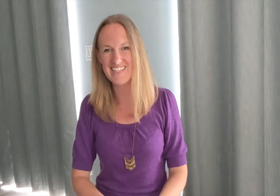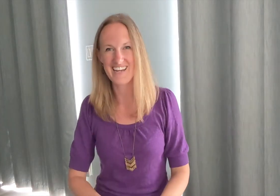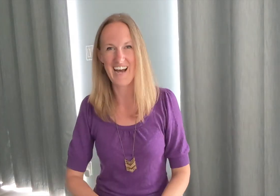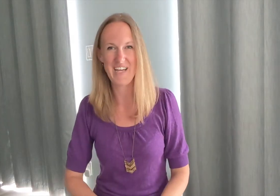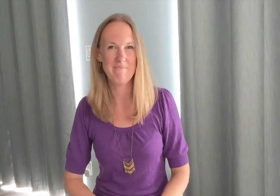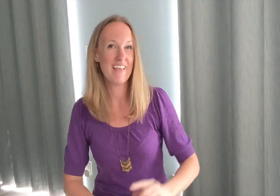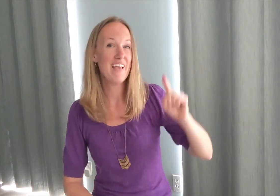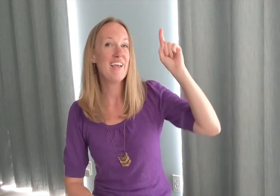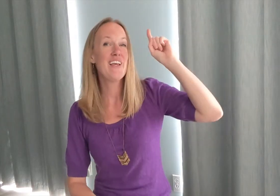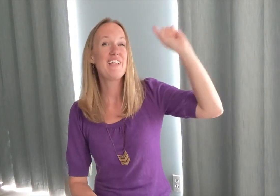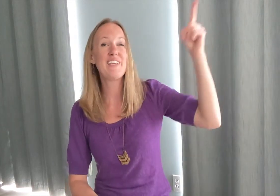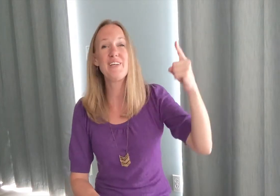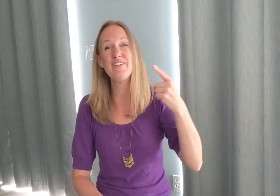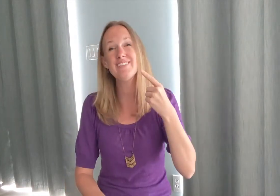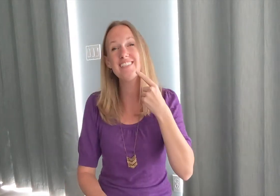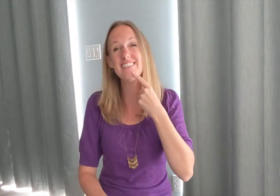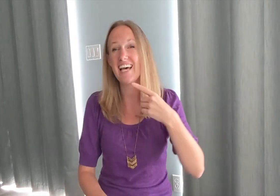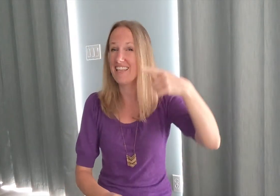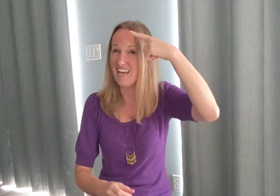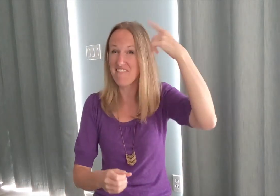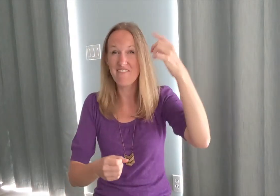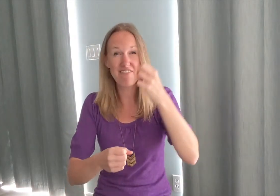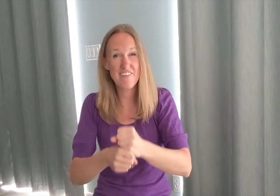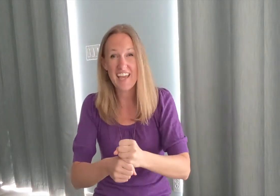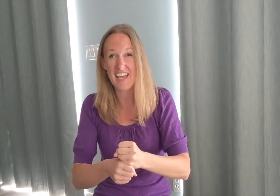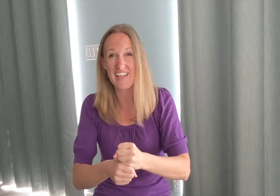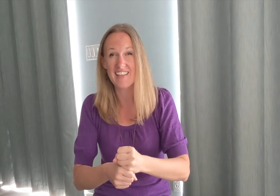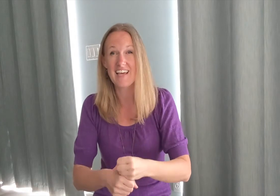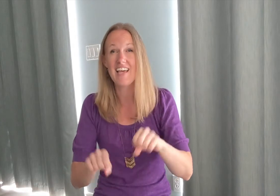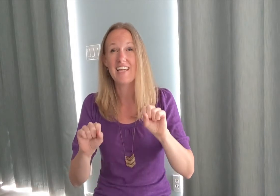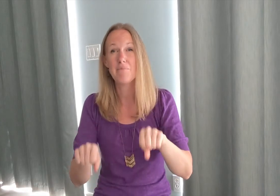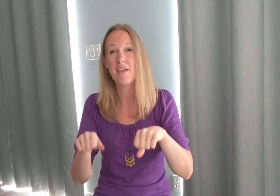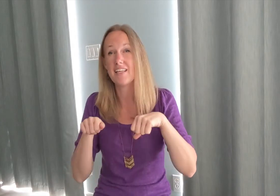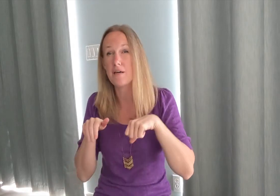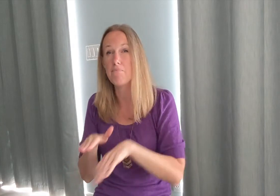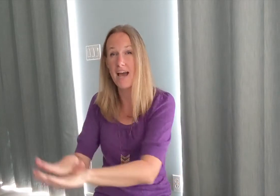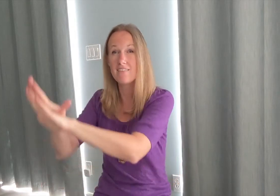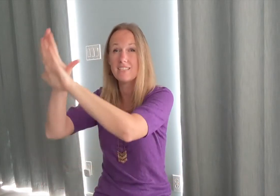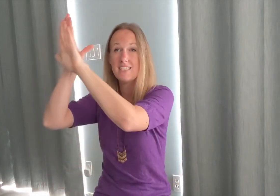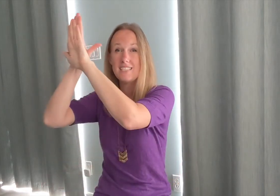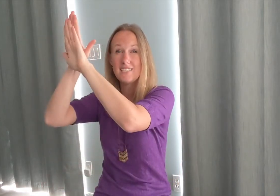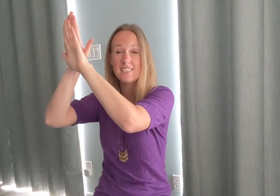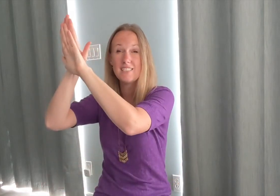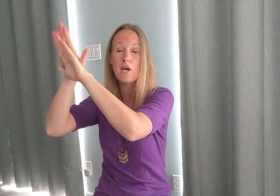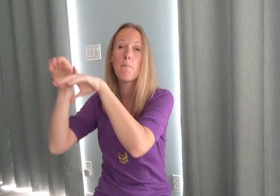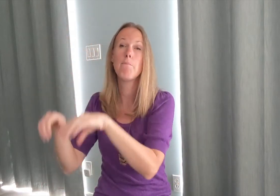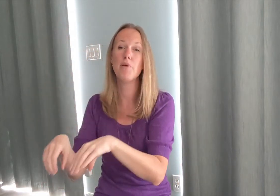time you said that faith can make the mountains move